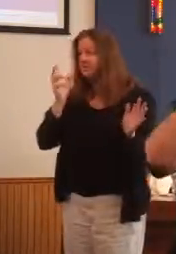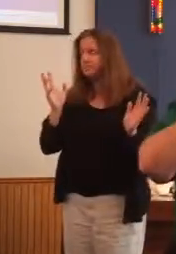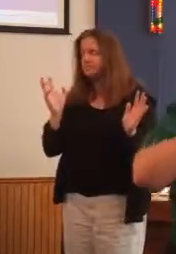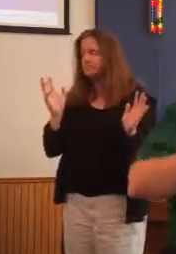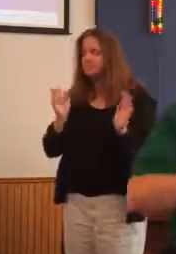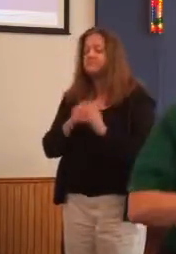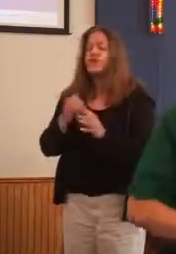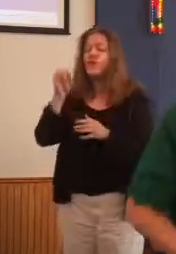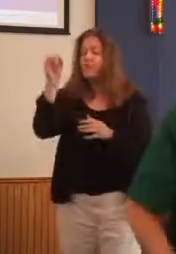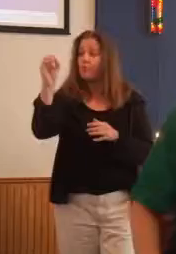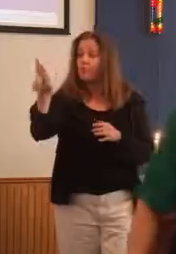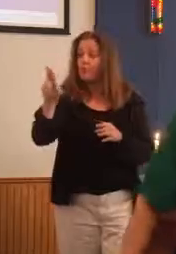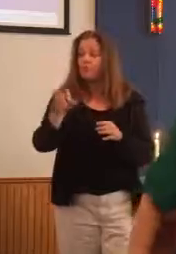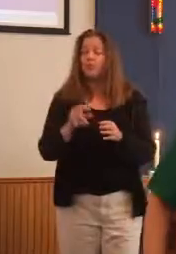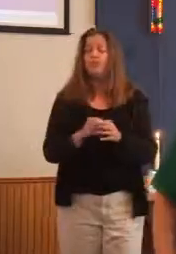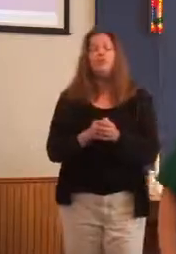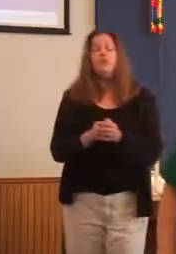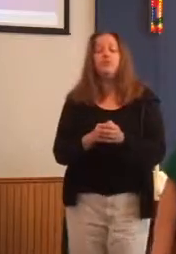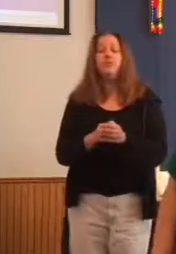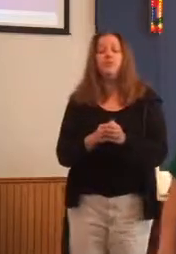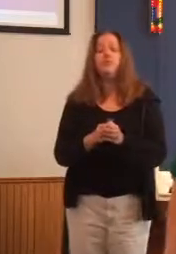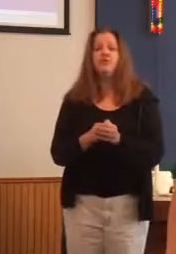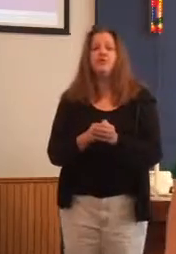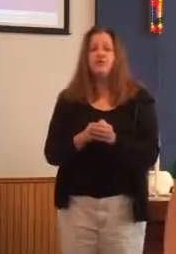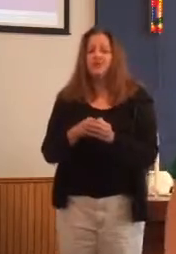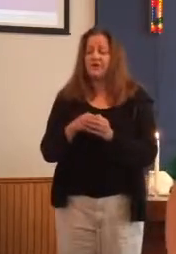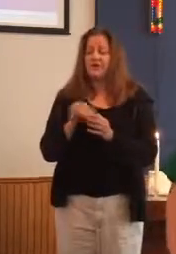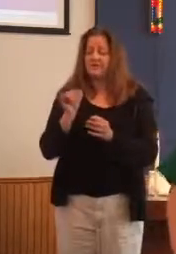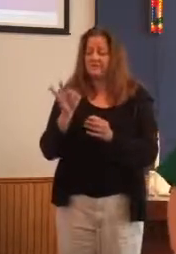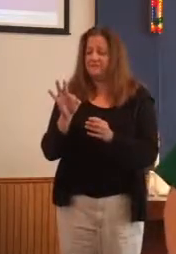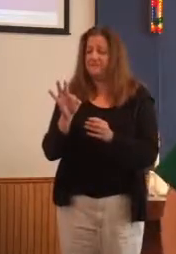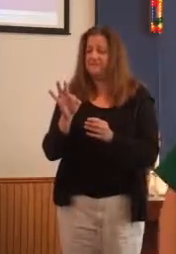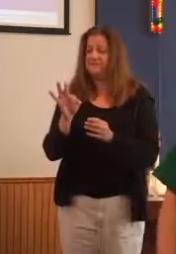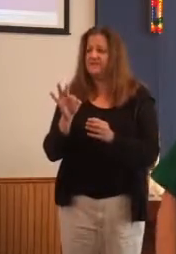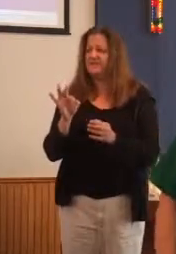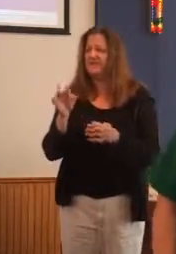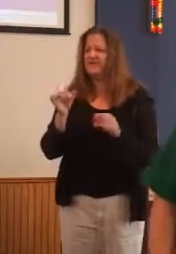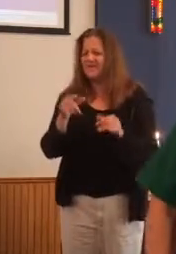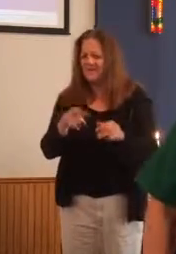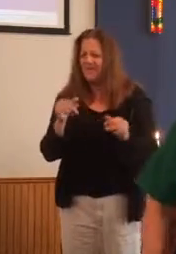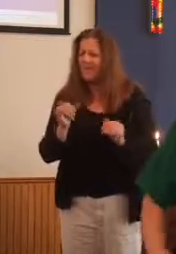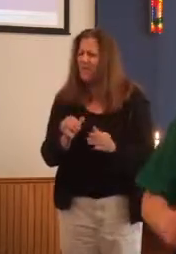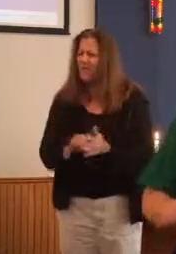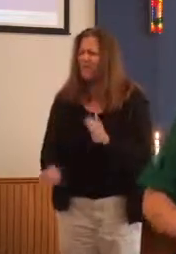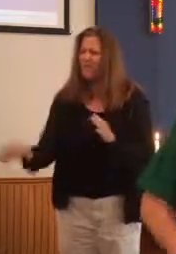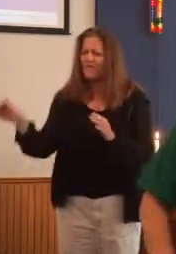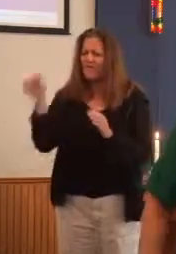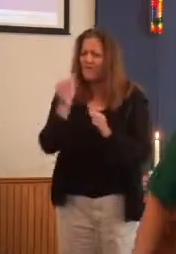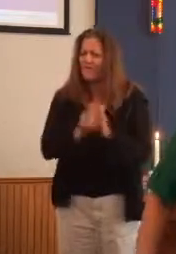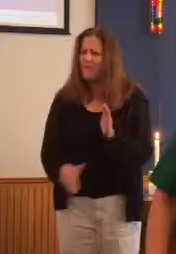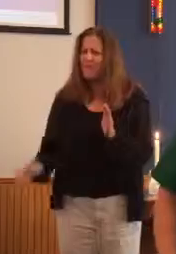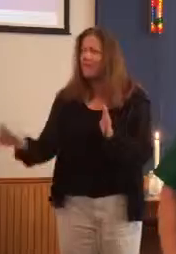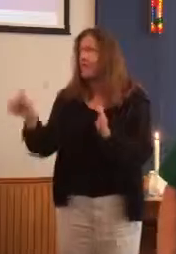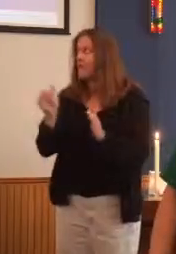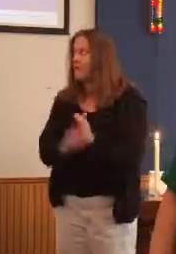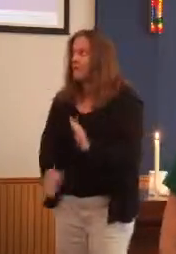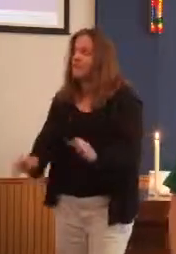if it's a common occurrence, to cover him up and then, you know,